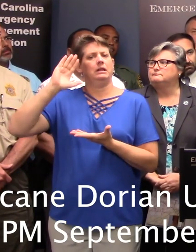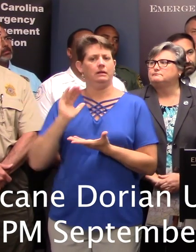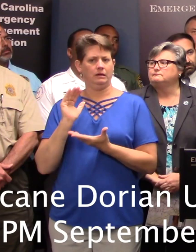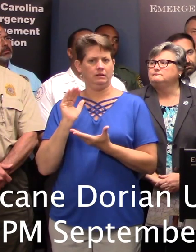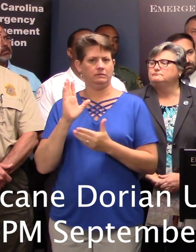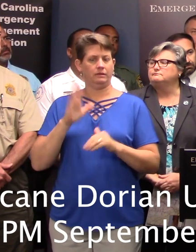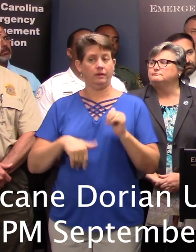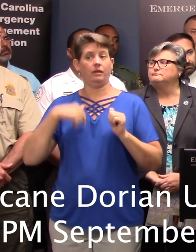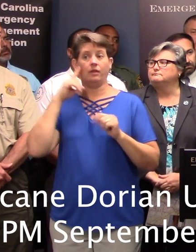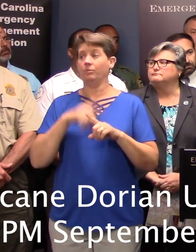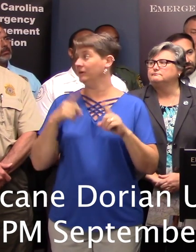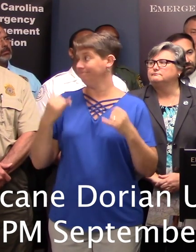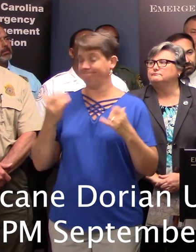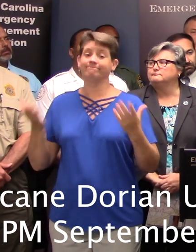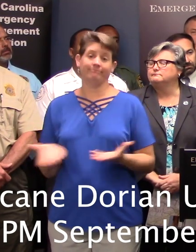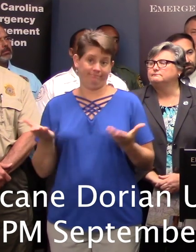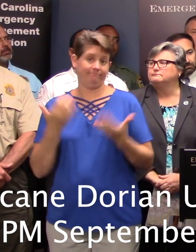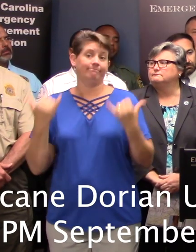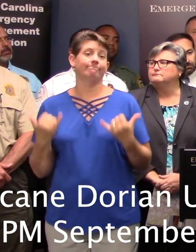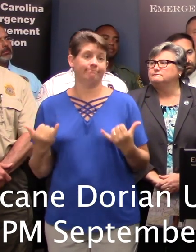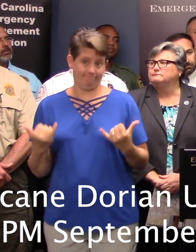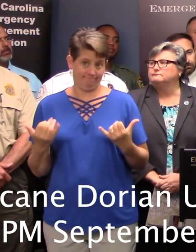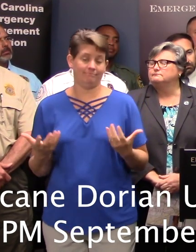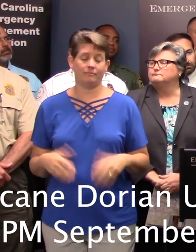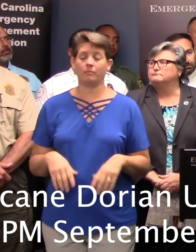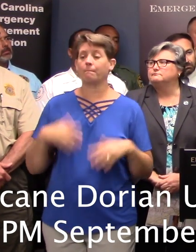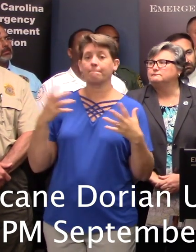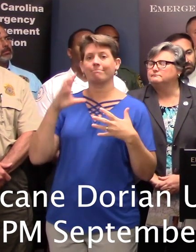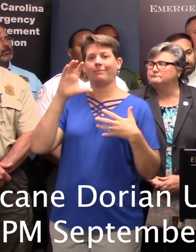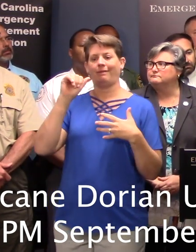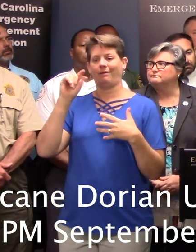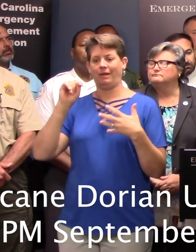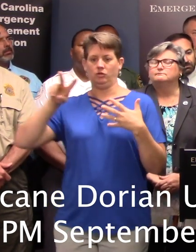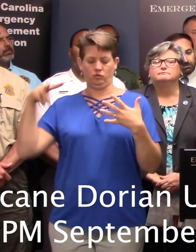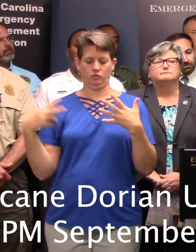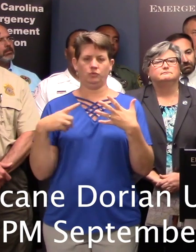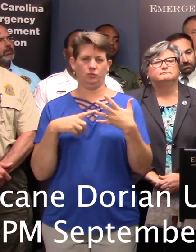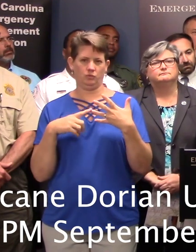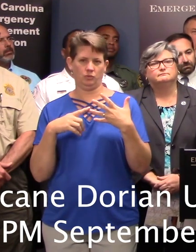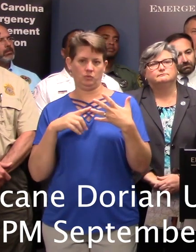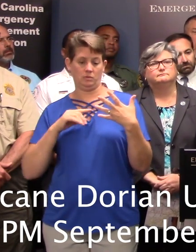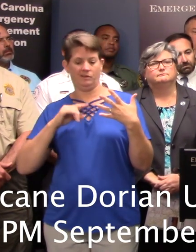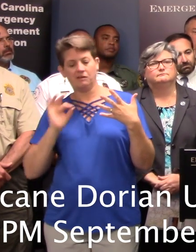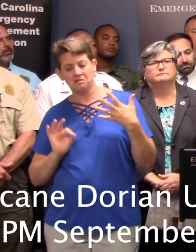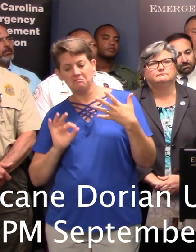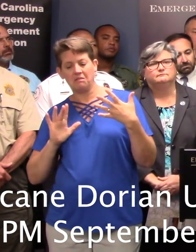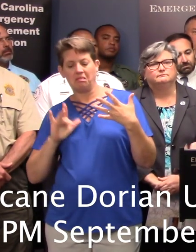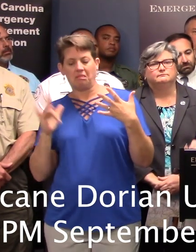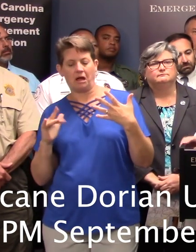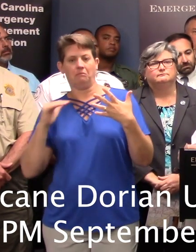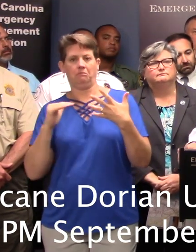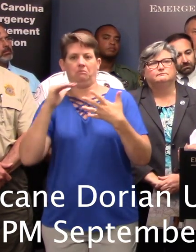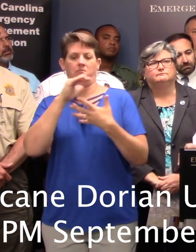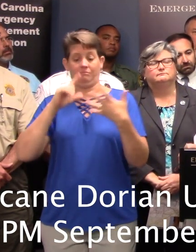now it's gotten here. So it's now a Category 2 hurricane, as John Quirello said. Category 2